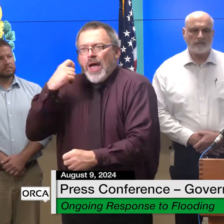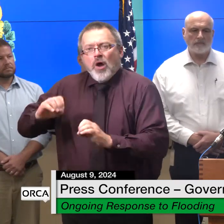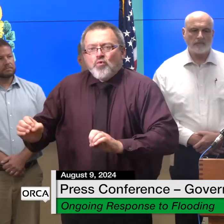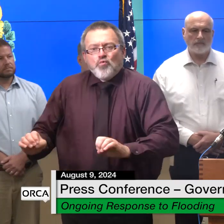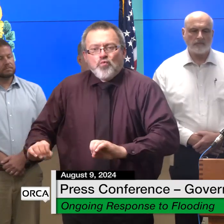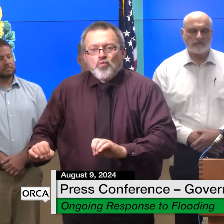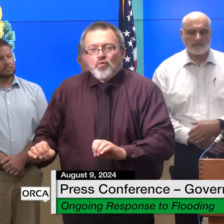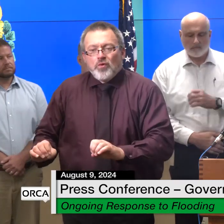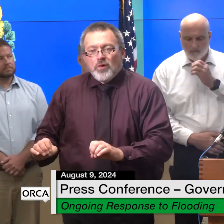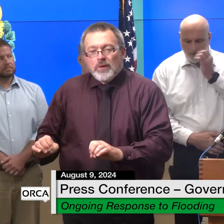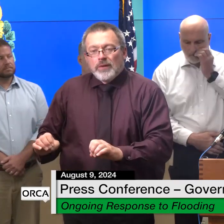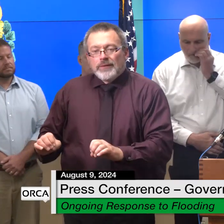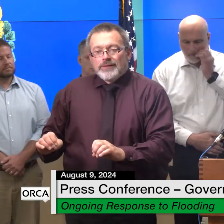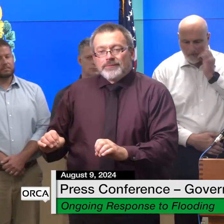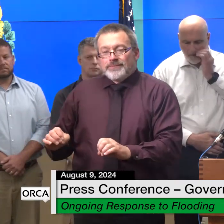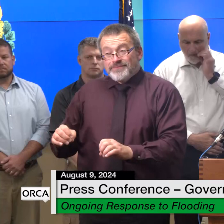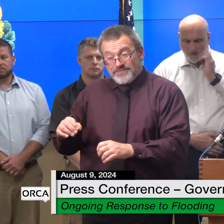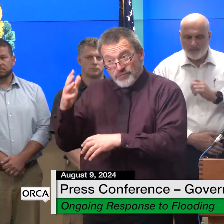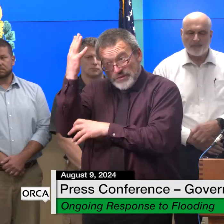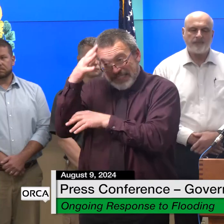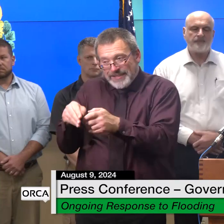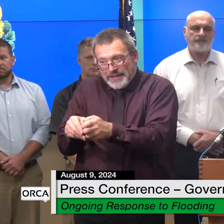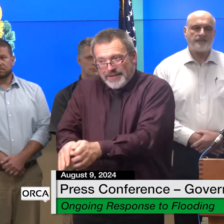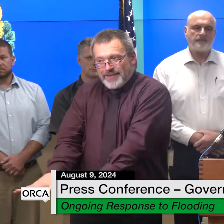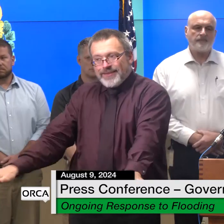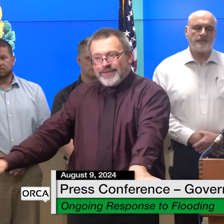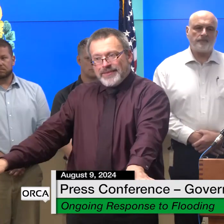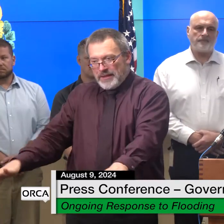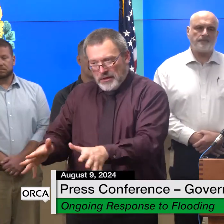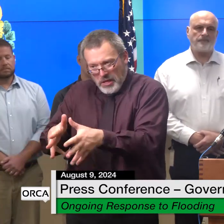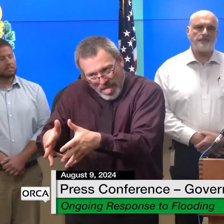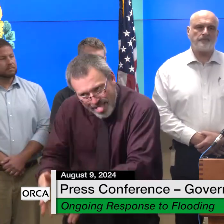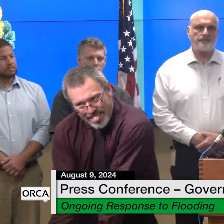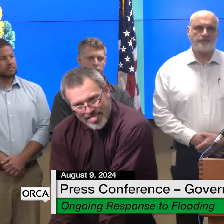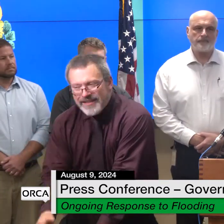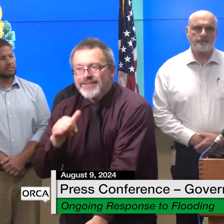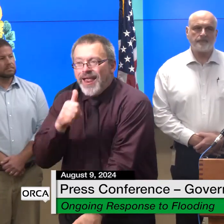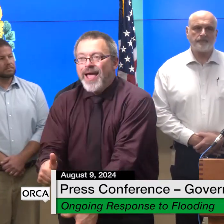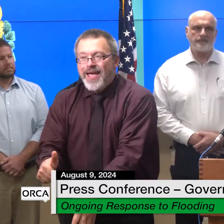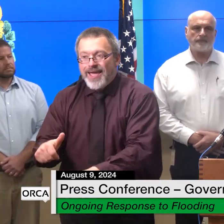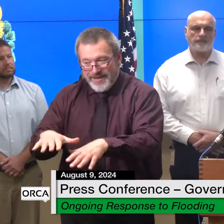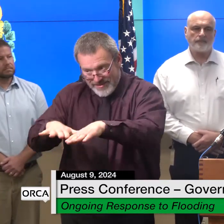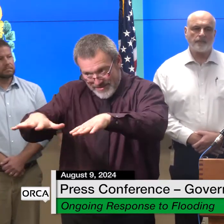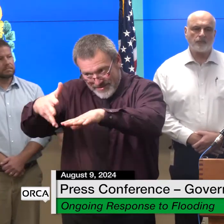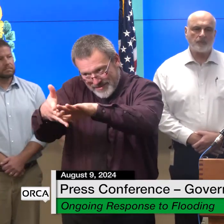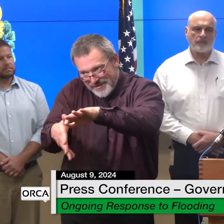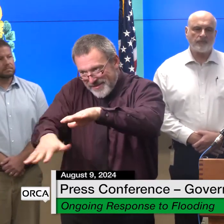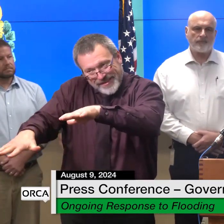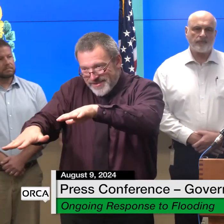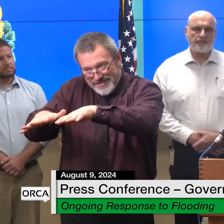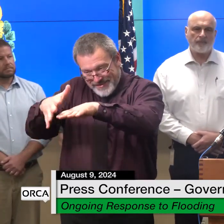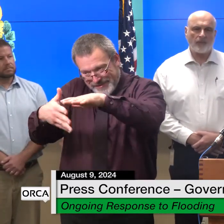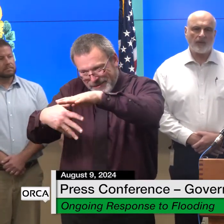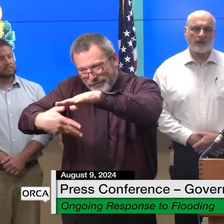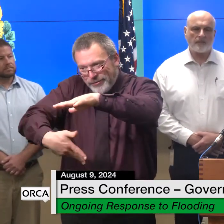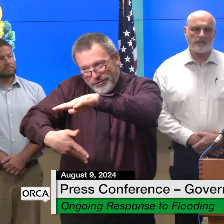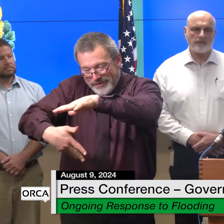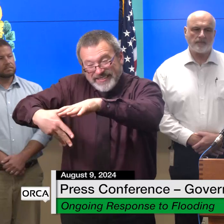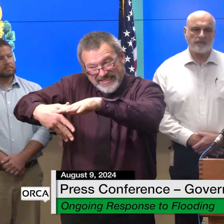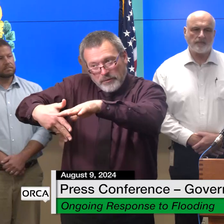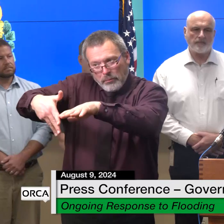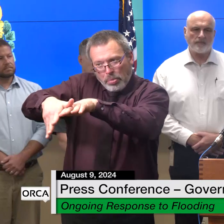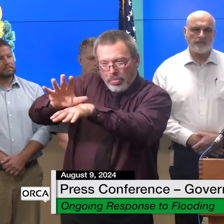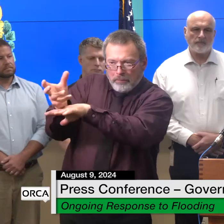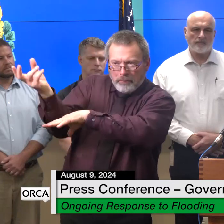systems another example is this in some areas river or stream banks have